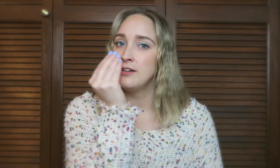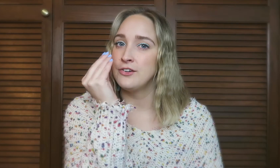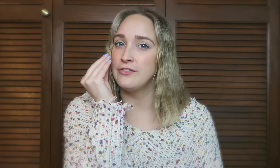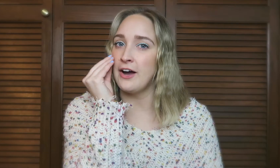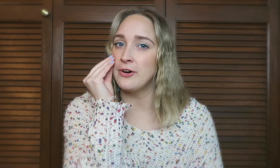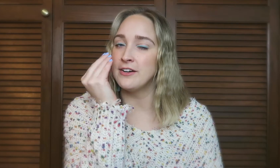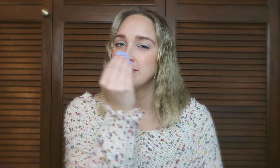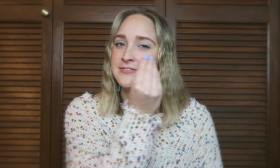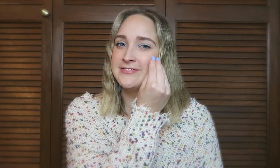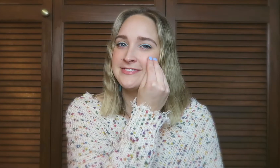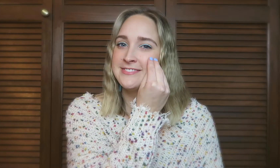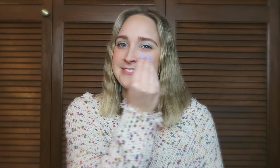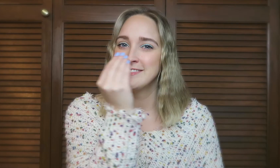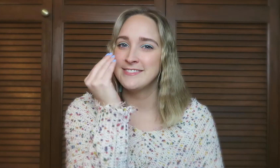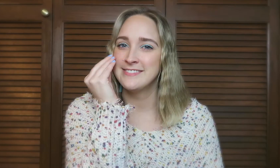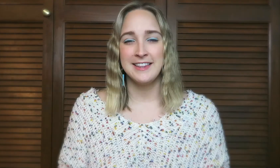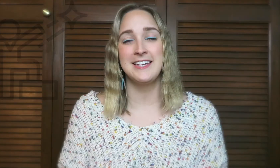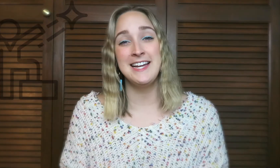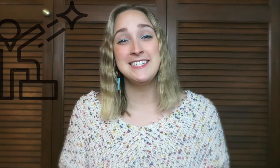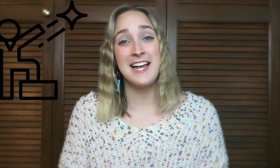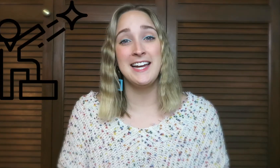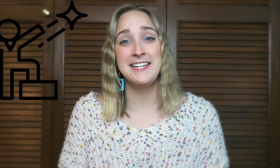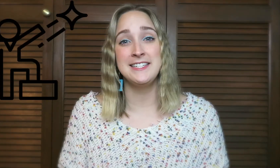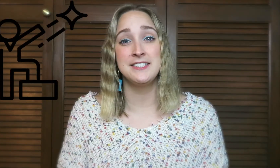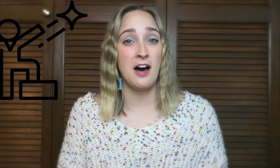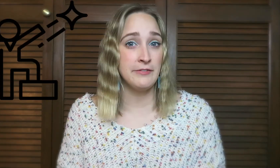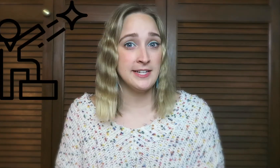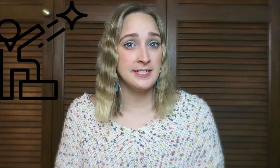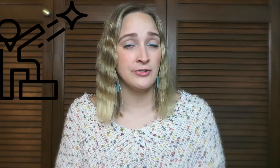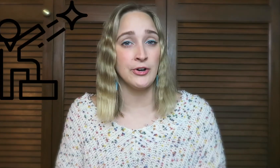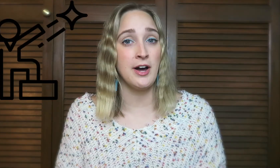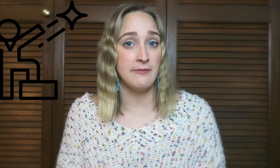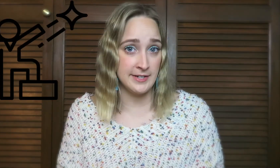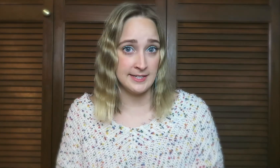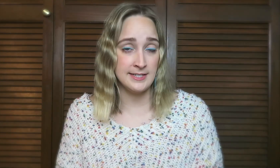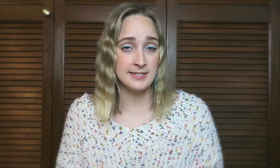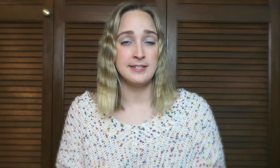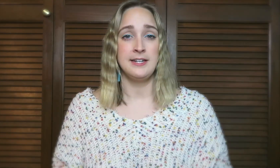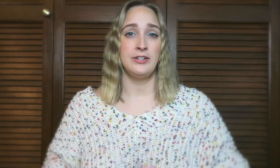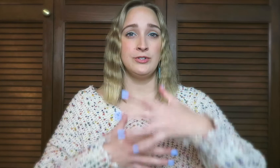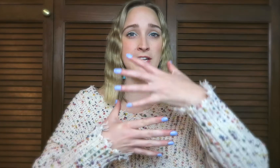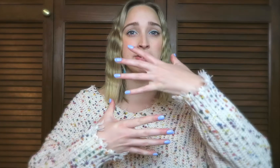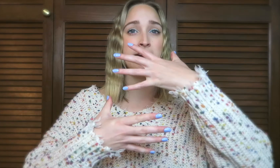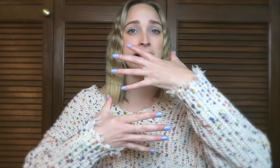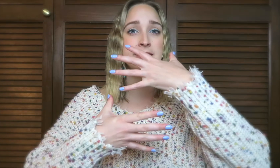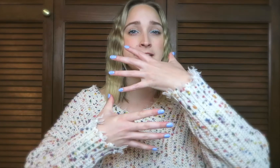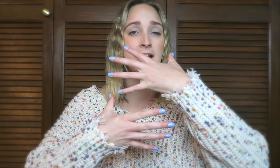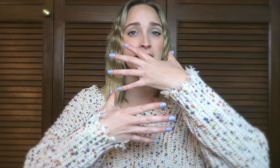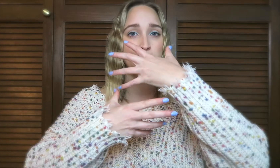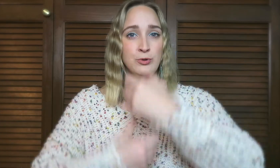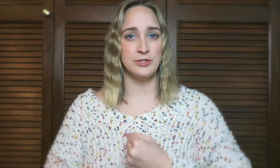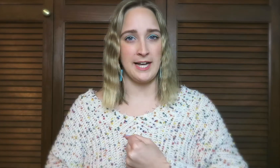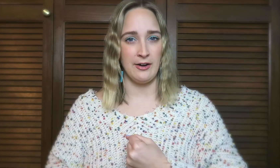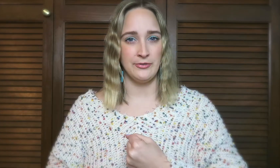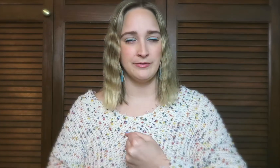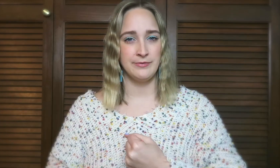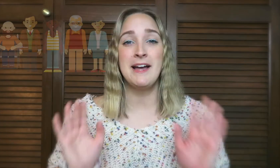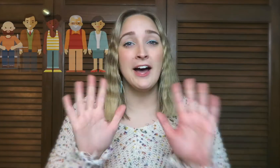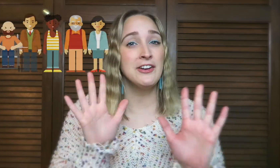Flower. The next sign is confident or confidence. You take your hands and you pull down. My other